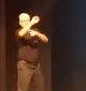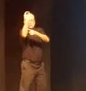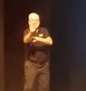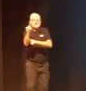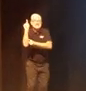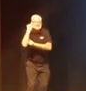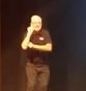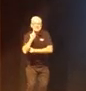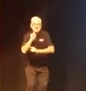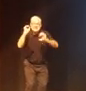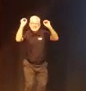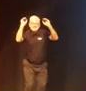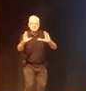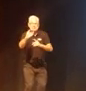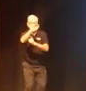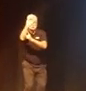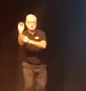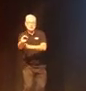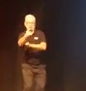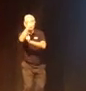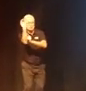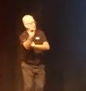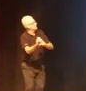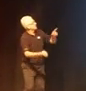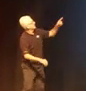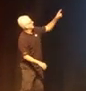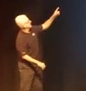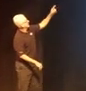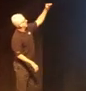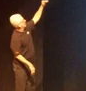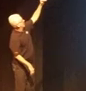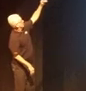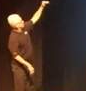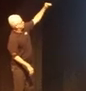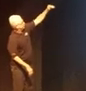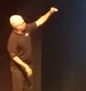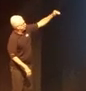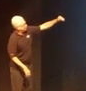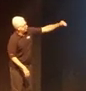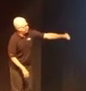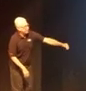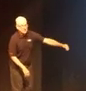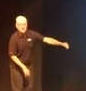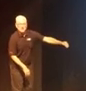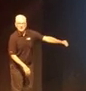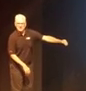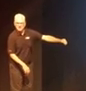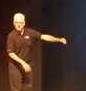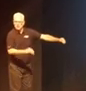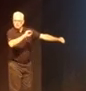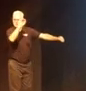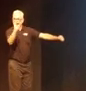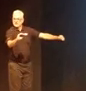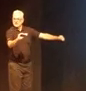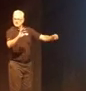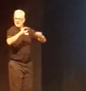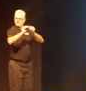The percentage of deaf teachers in deaf education. This is the percentage here. 41% in 1870,